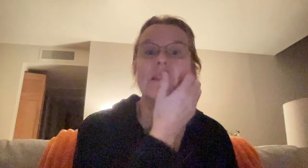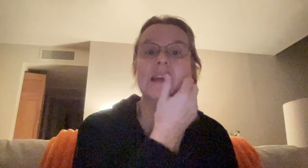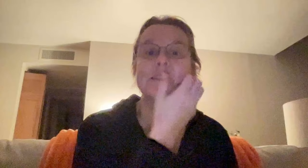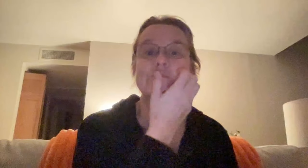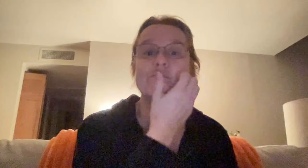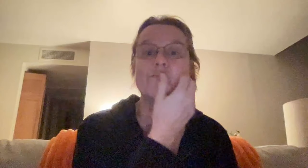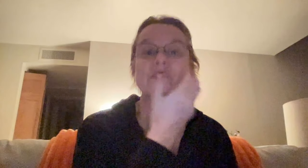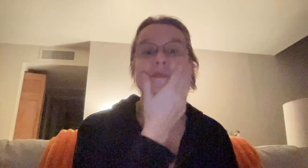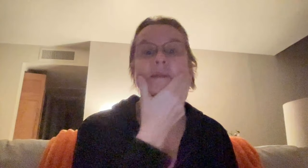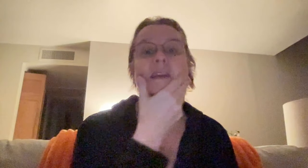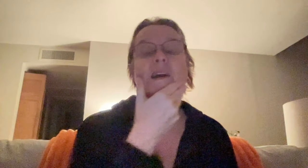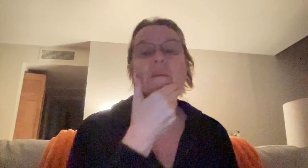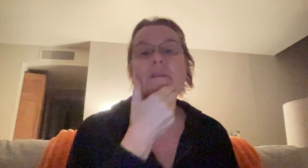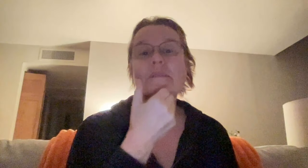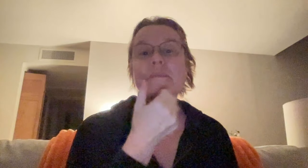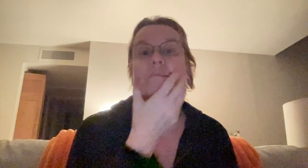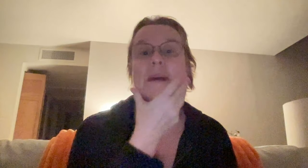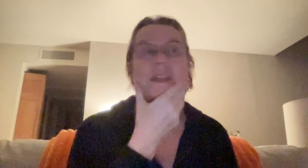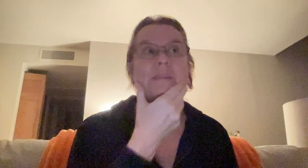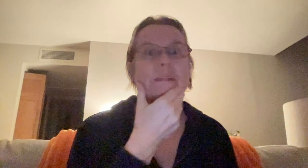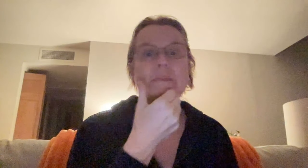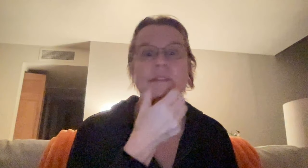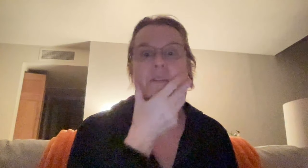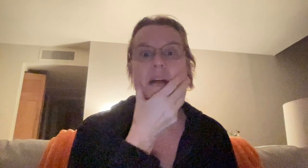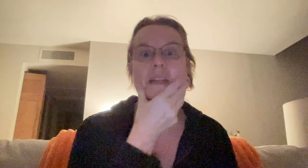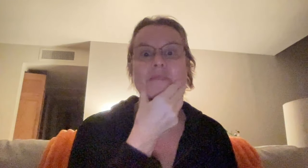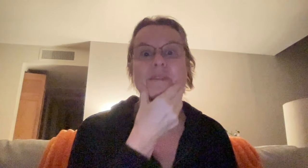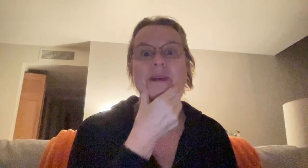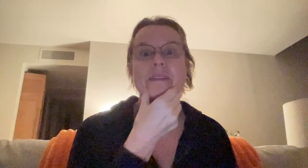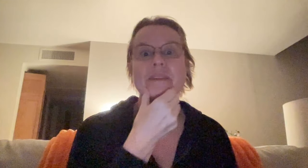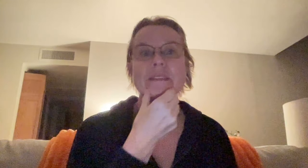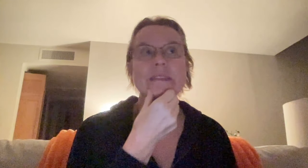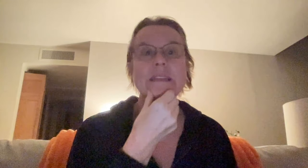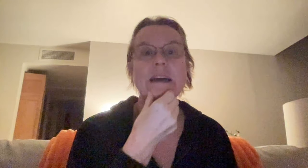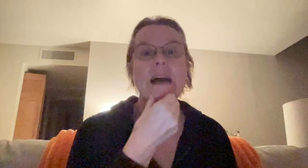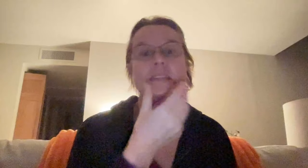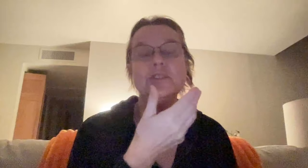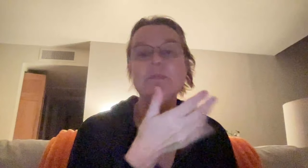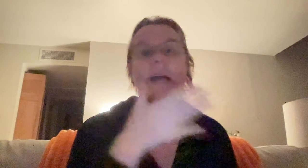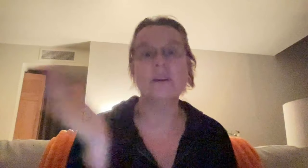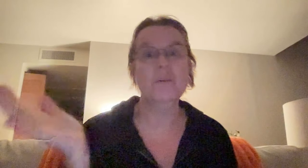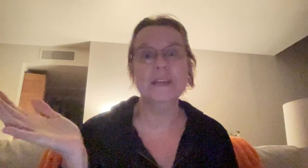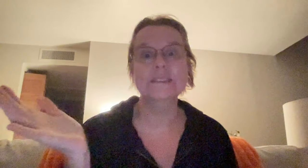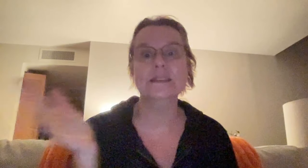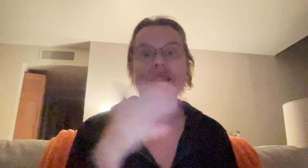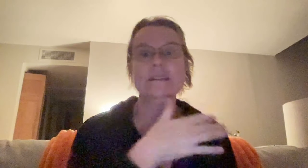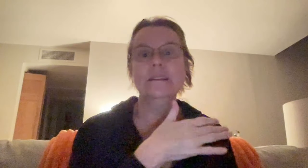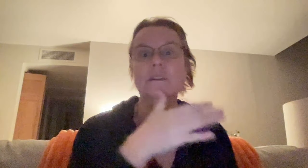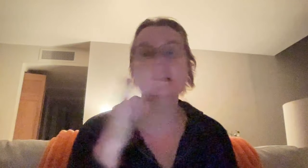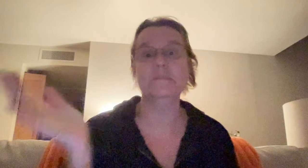that works for me, but many, many people don't know how to give feedback effectively. And I do, but not always like, you know, it